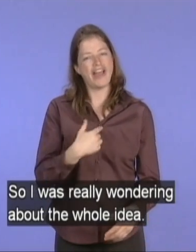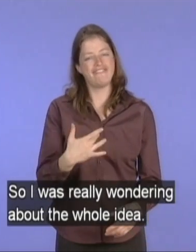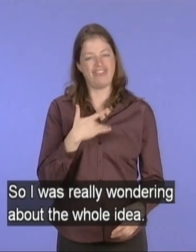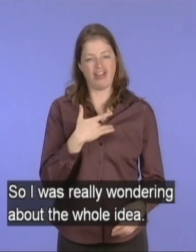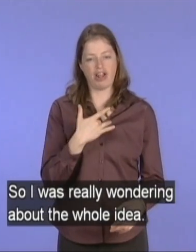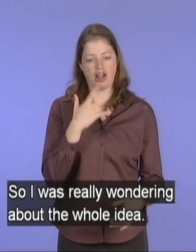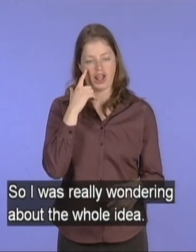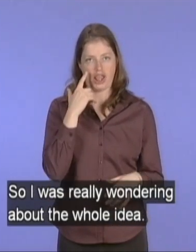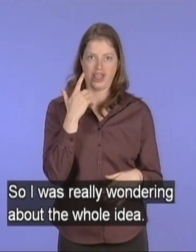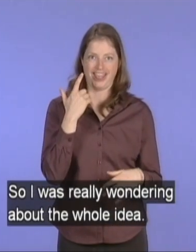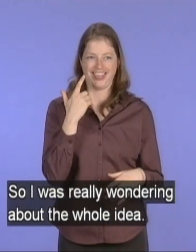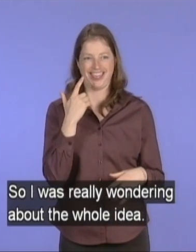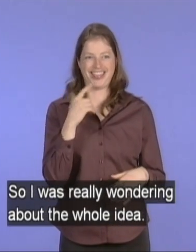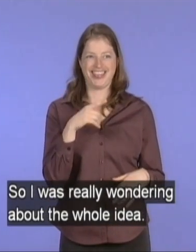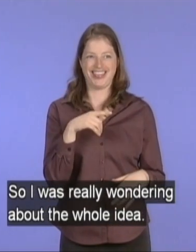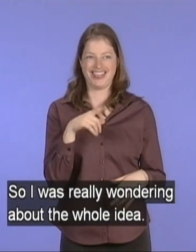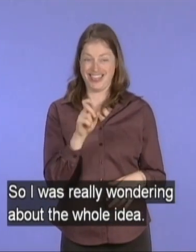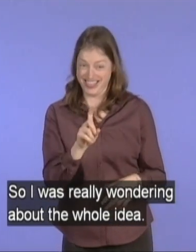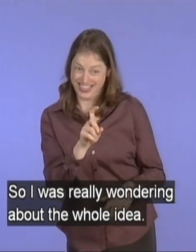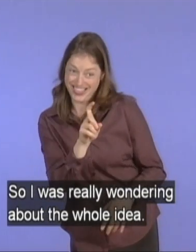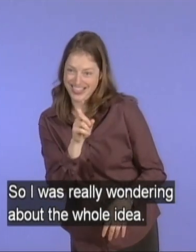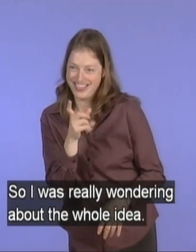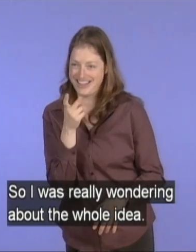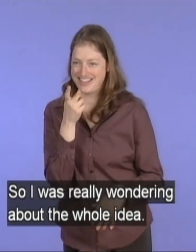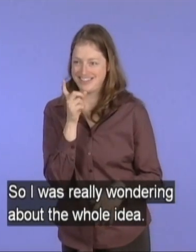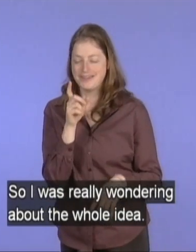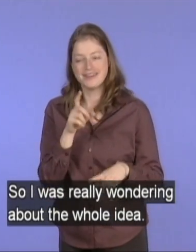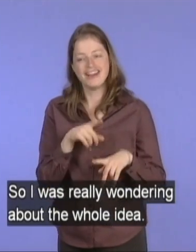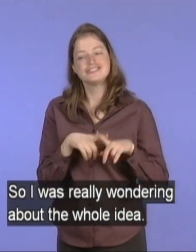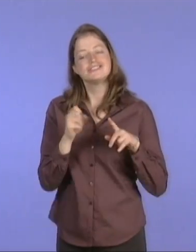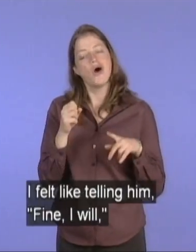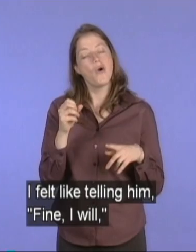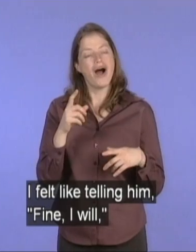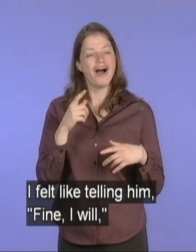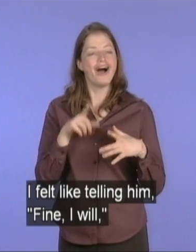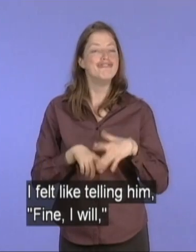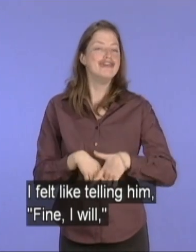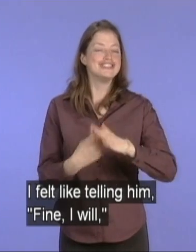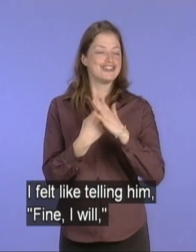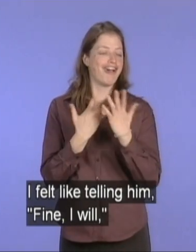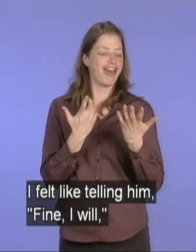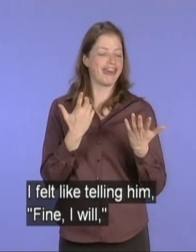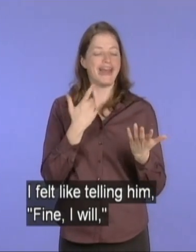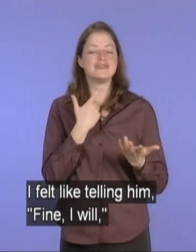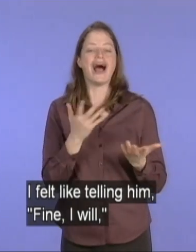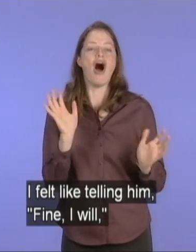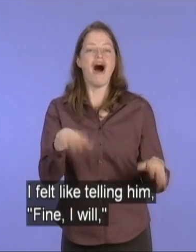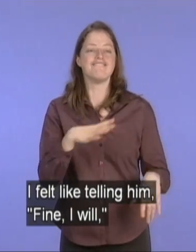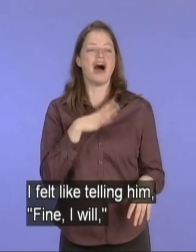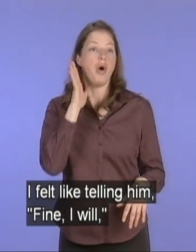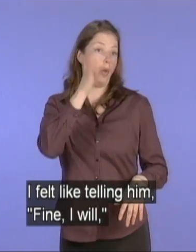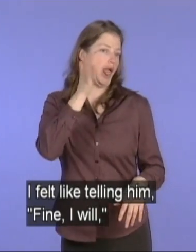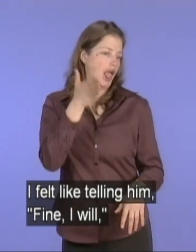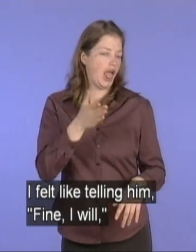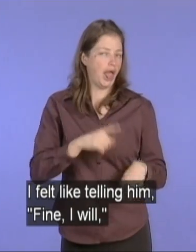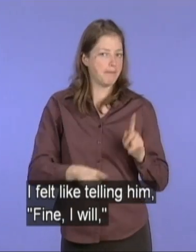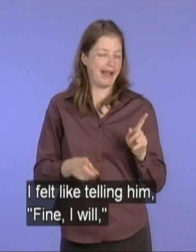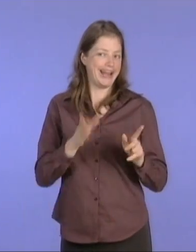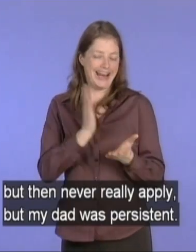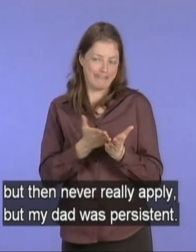I was really wondering about the whole idea. I felt like telling him, fine, I will, but